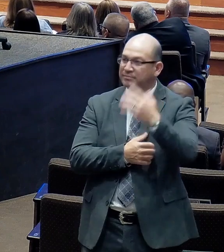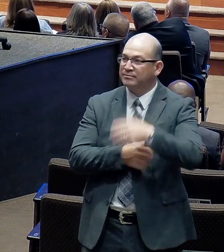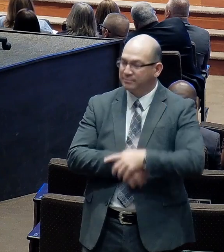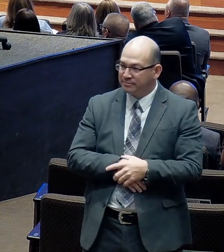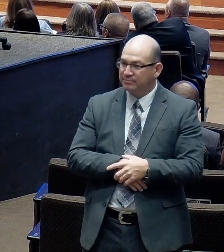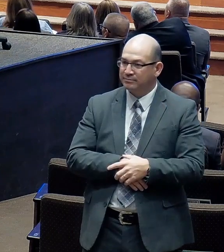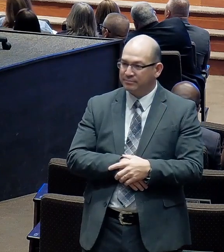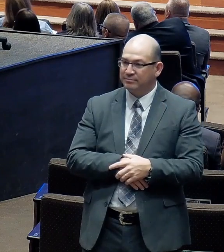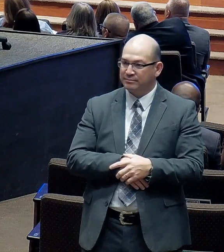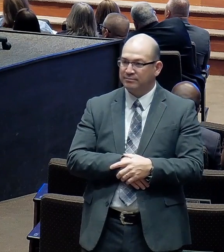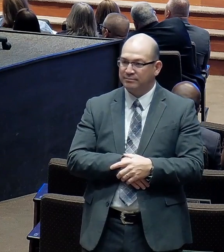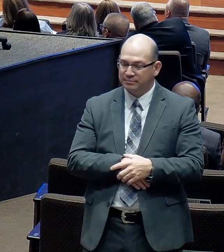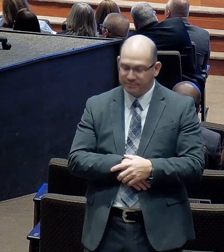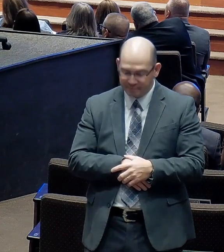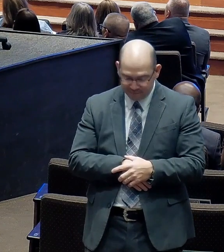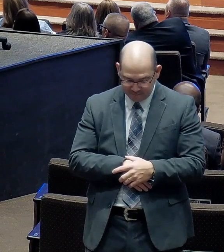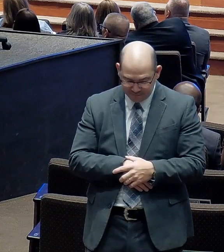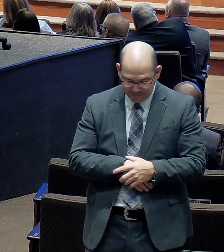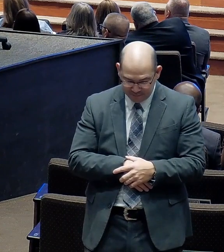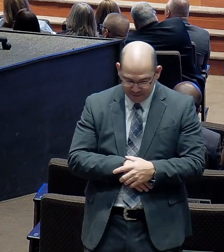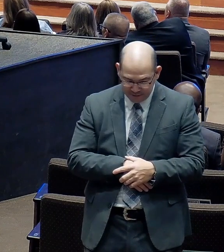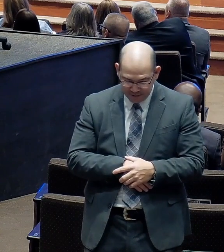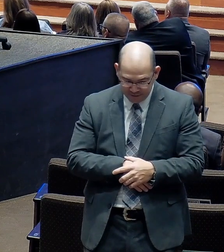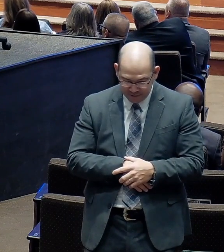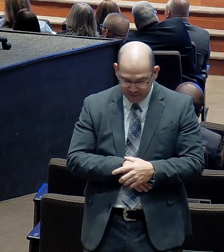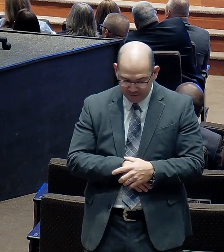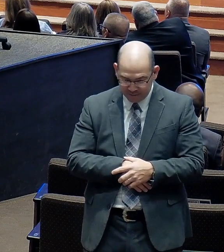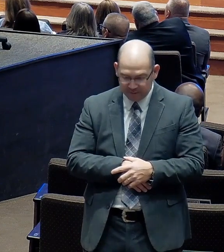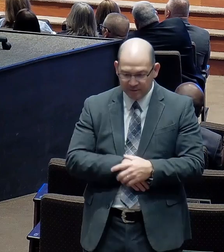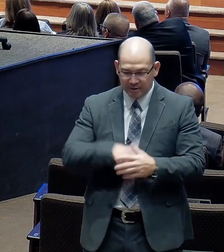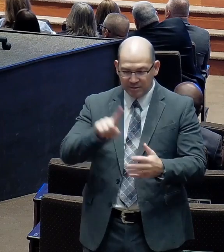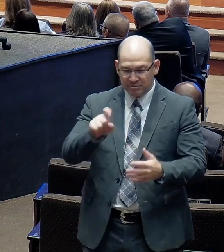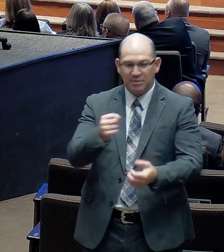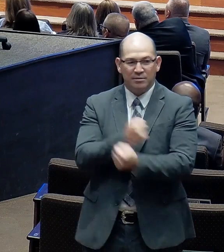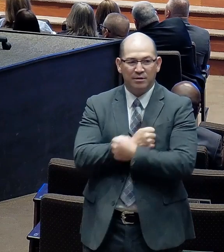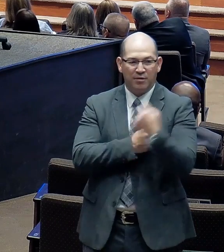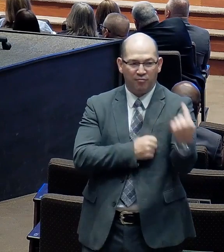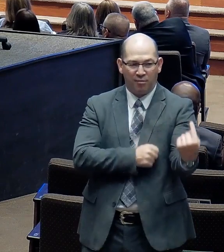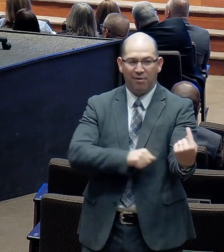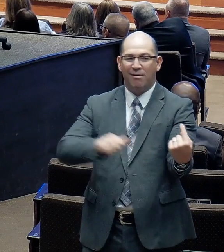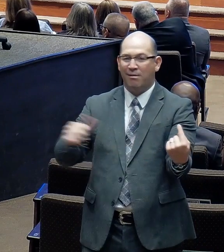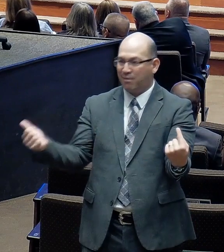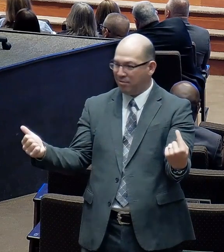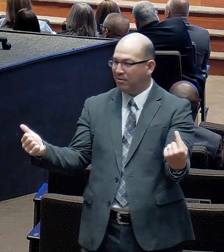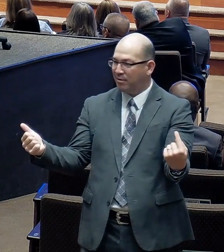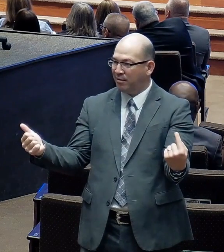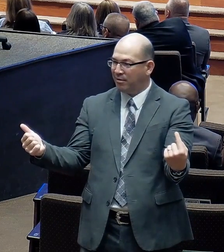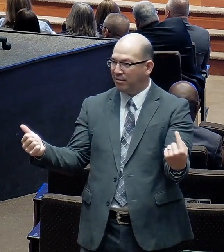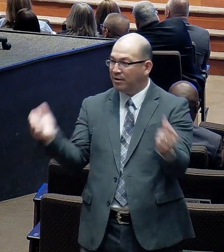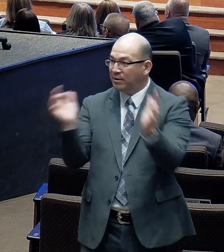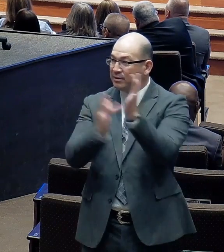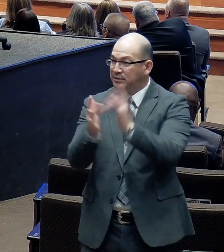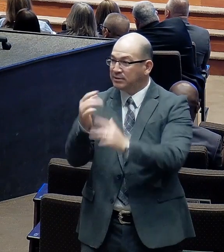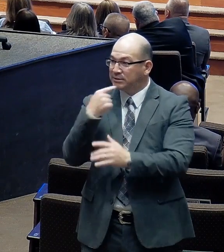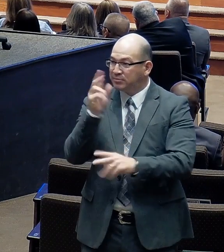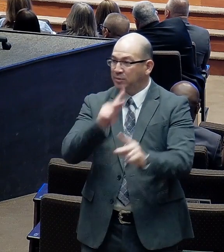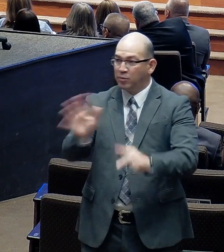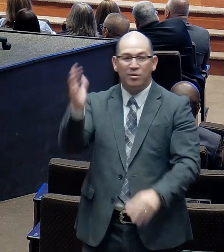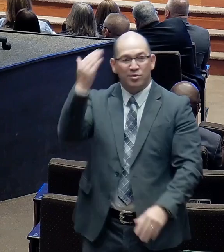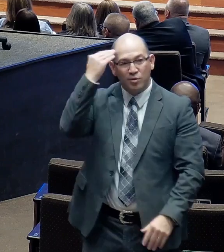By this shall all men know. Know that you're my disciples. Because you call yourself. Bible believing. Fundamental.